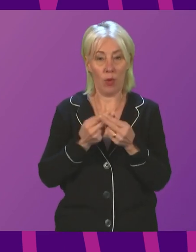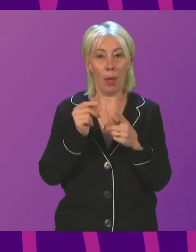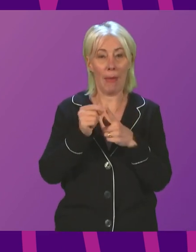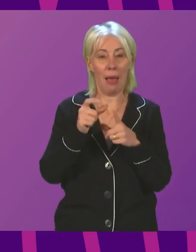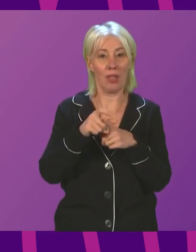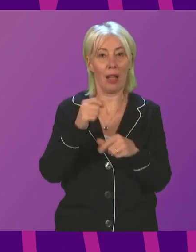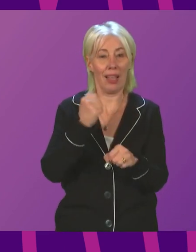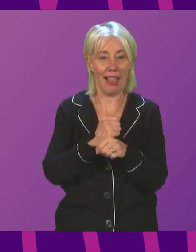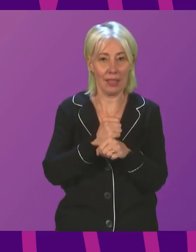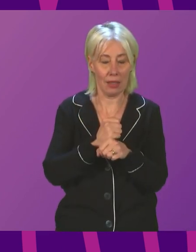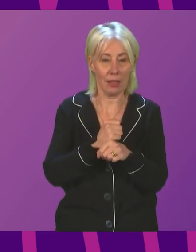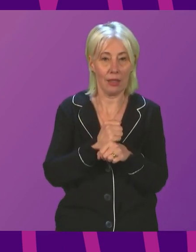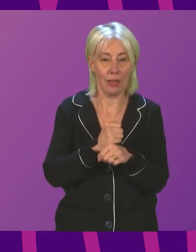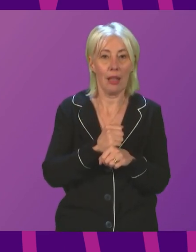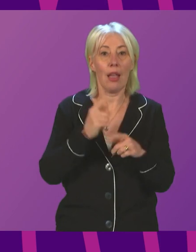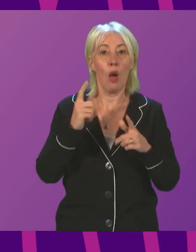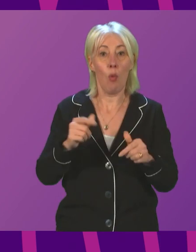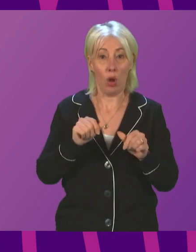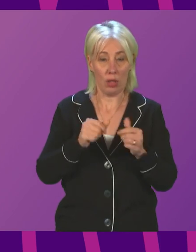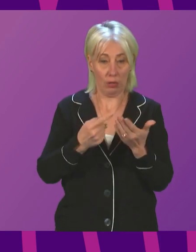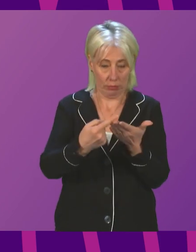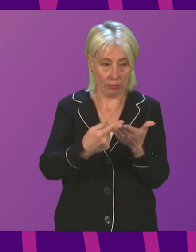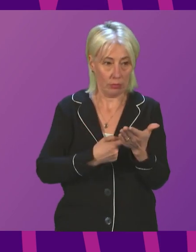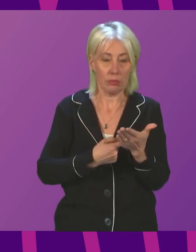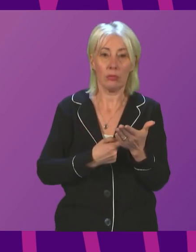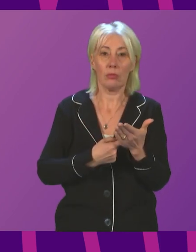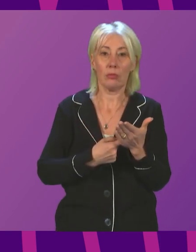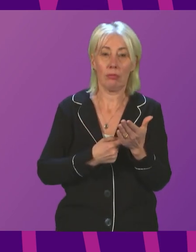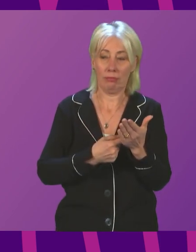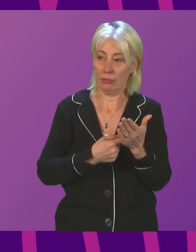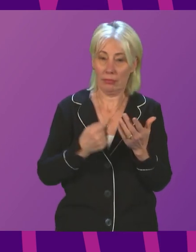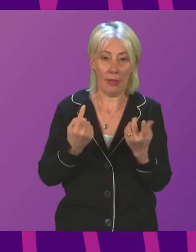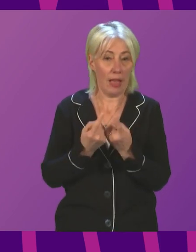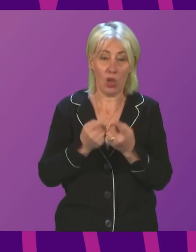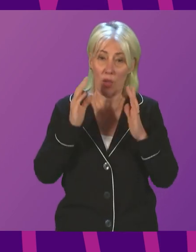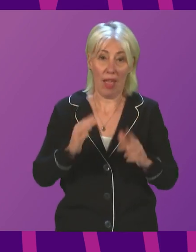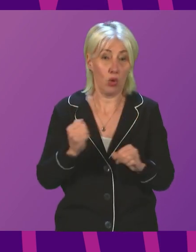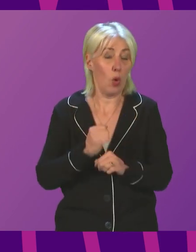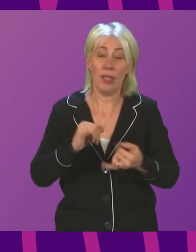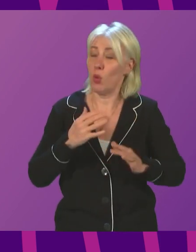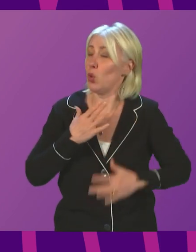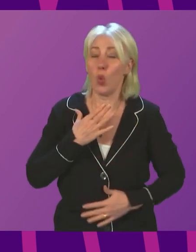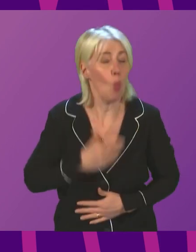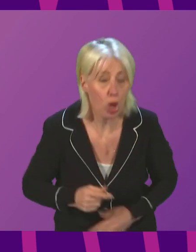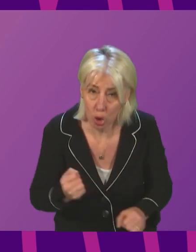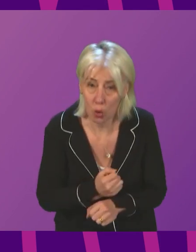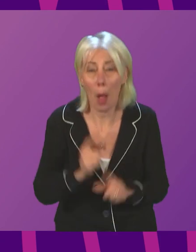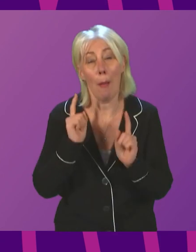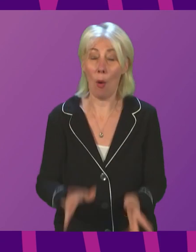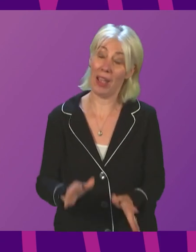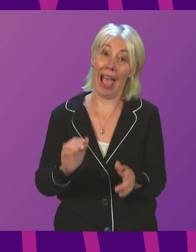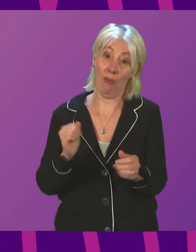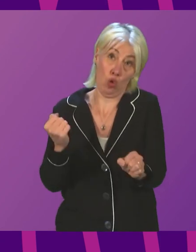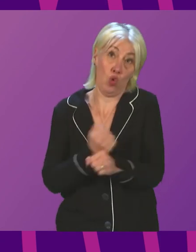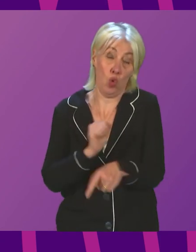USEN FOUNDATION the measures that we often have to take, which we'd rather not take, but have to take to try to protect